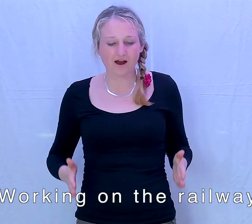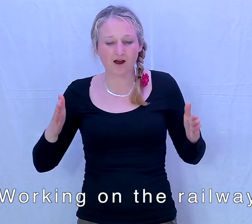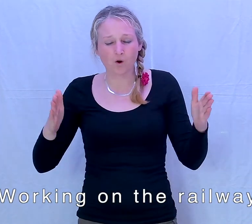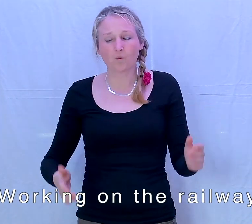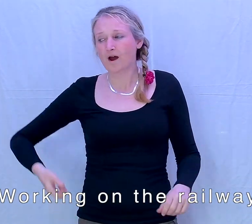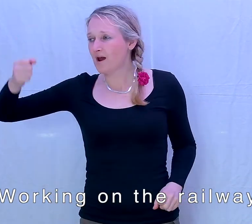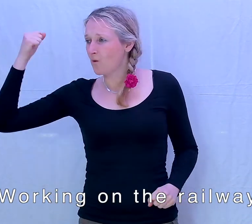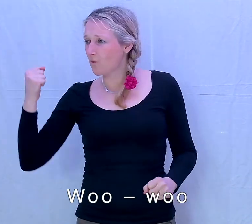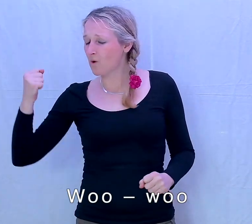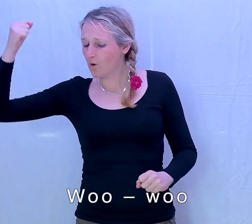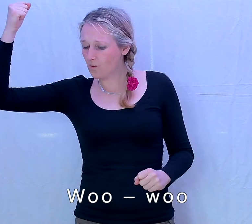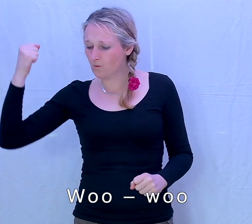railway.